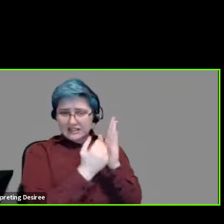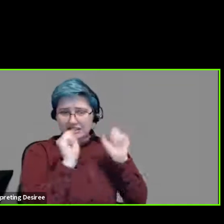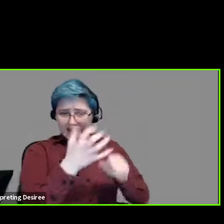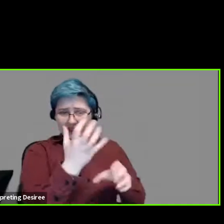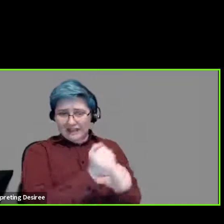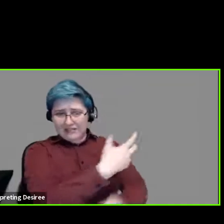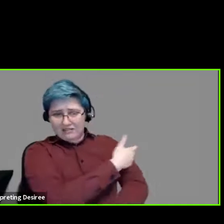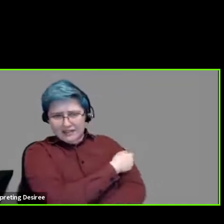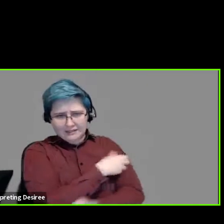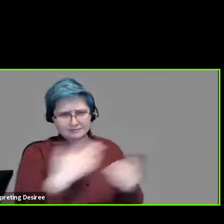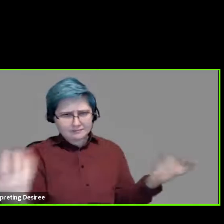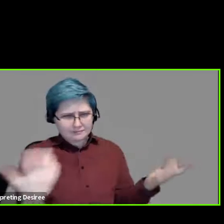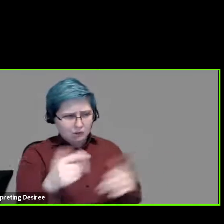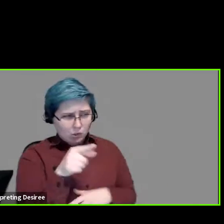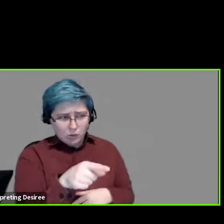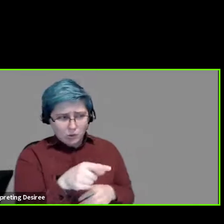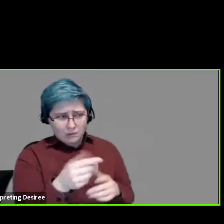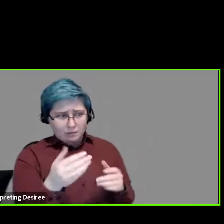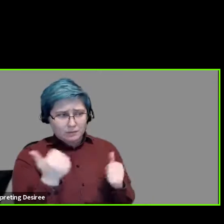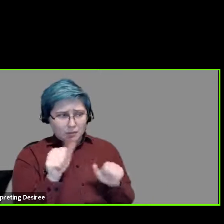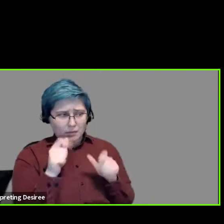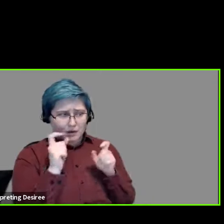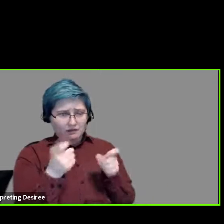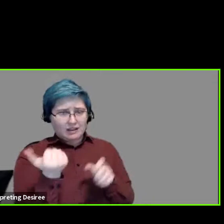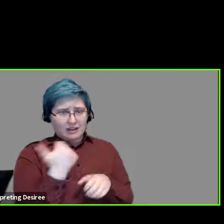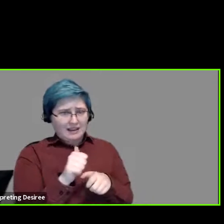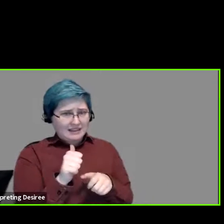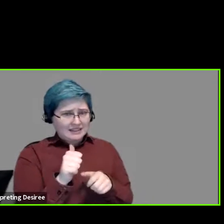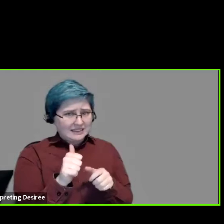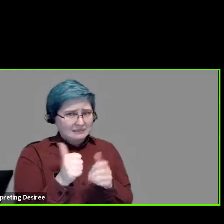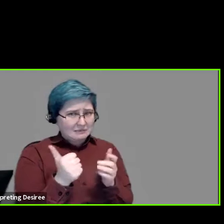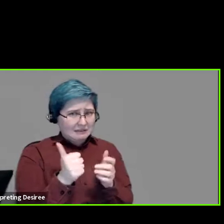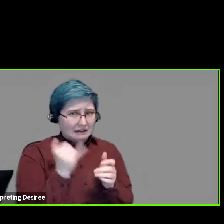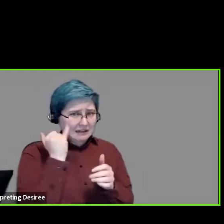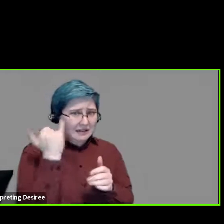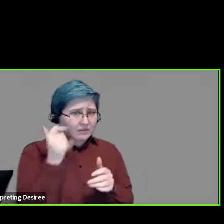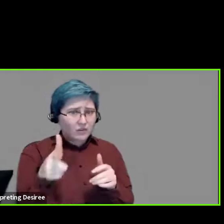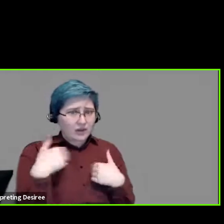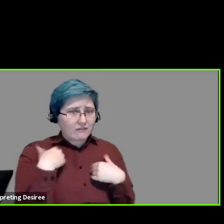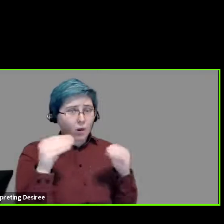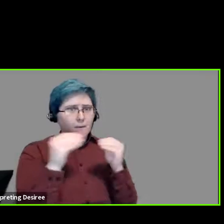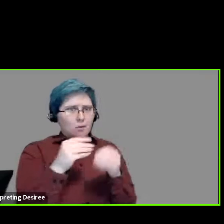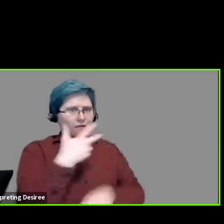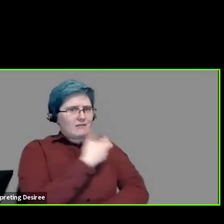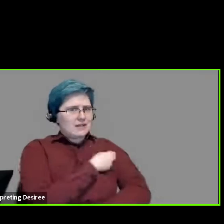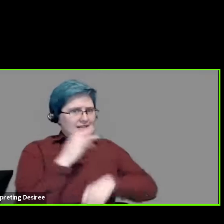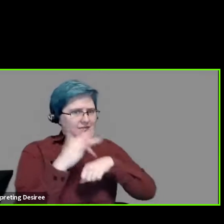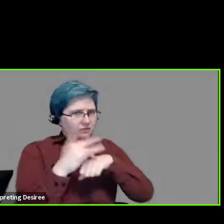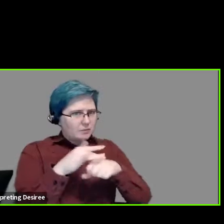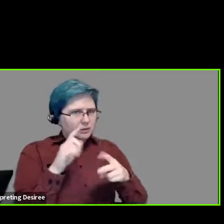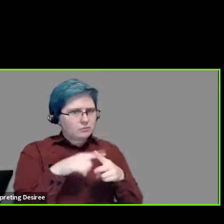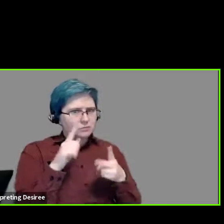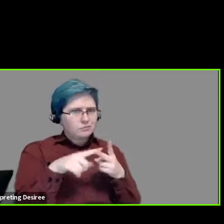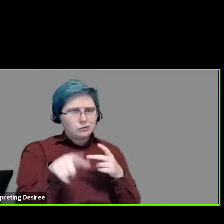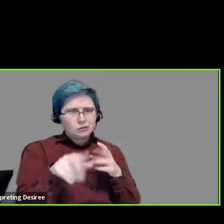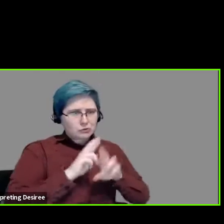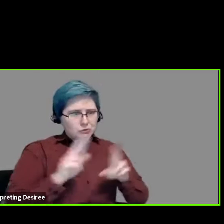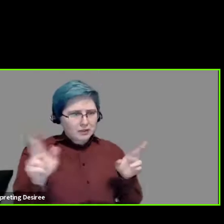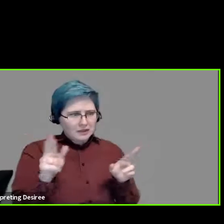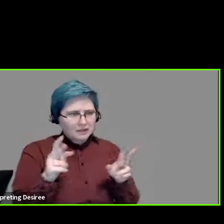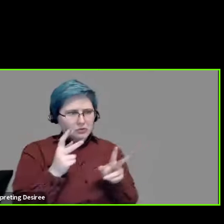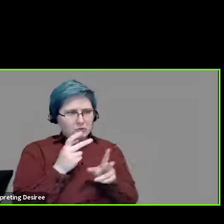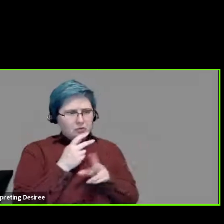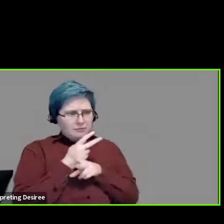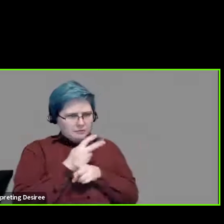Have you guys been given any indication as to if you're going to be getting more doses to accommodate that? Are you prepared to, you know, handle those